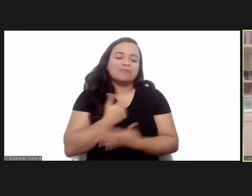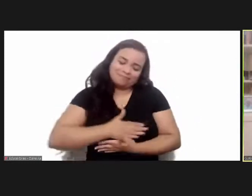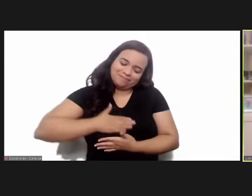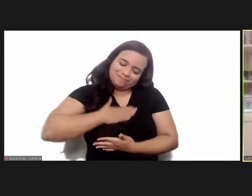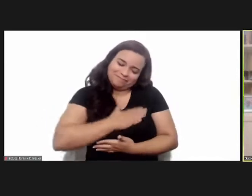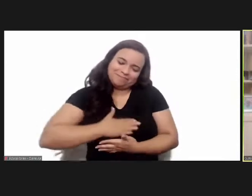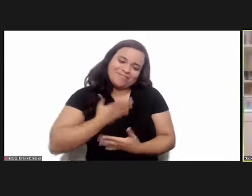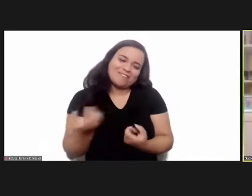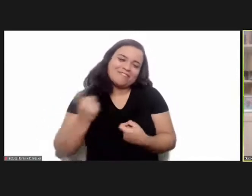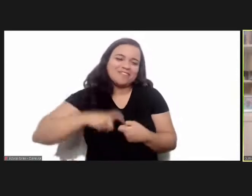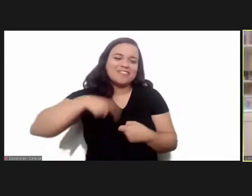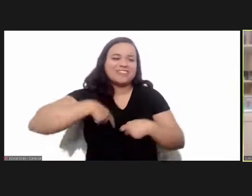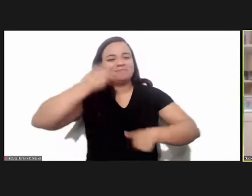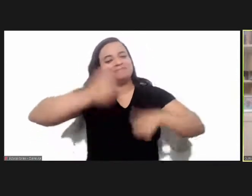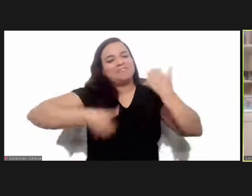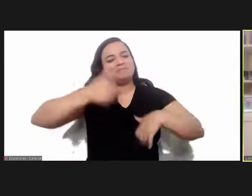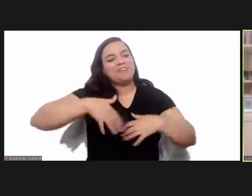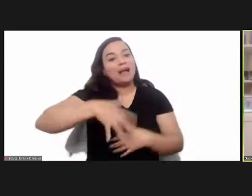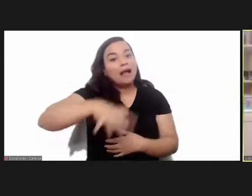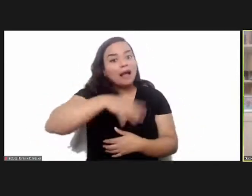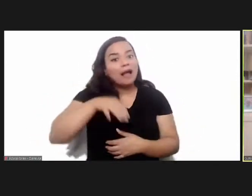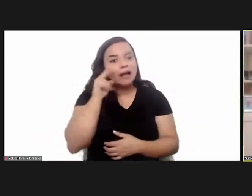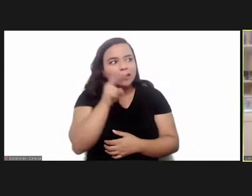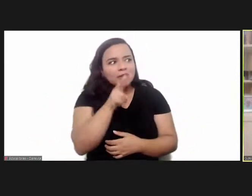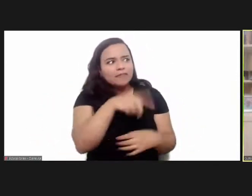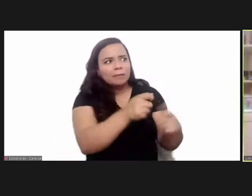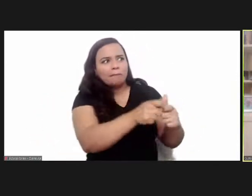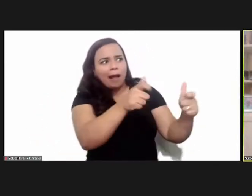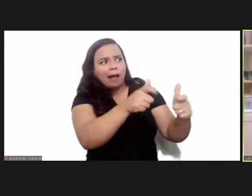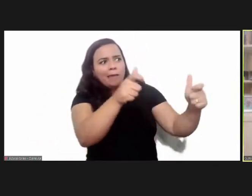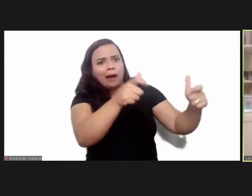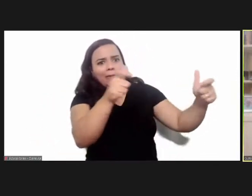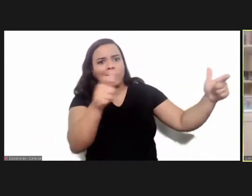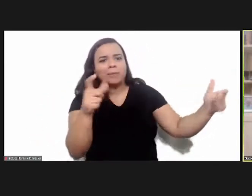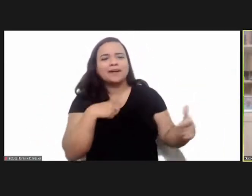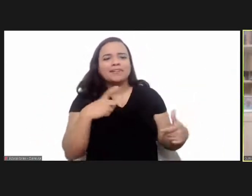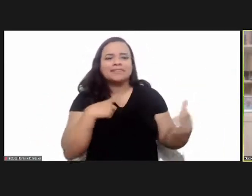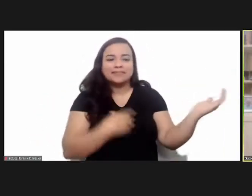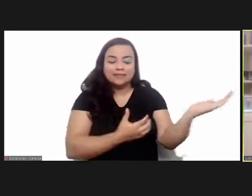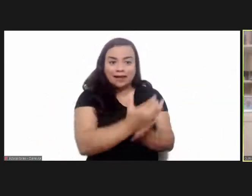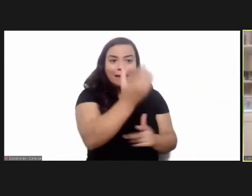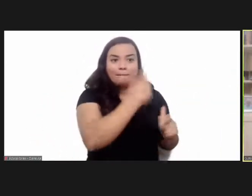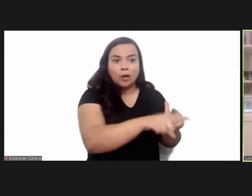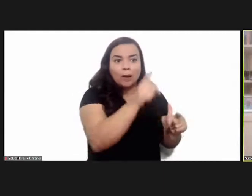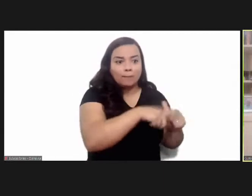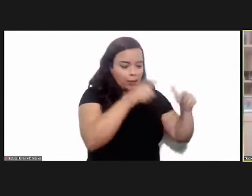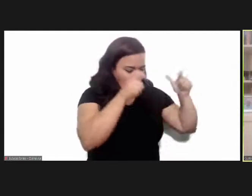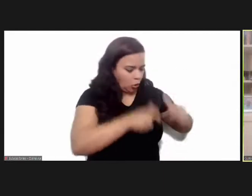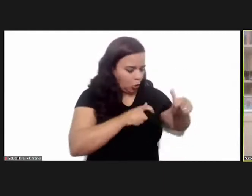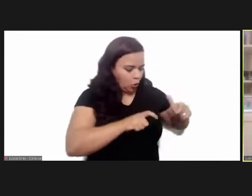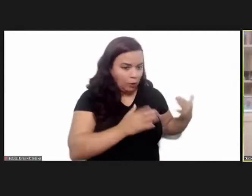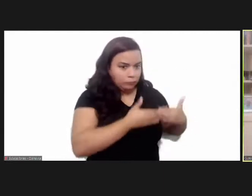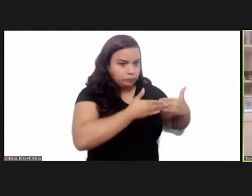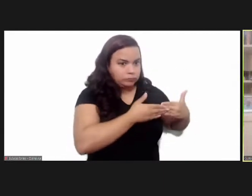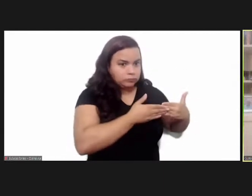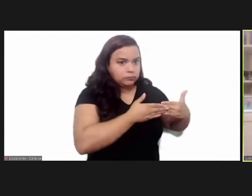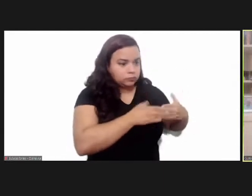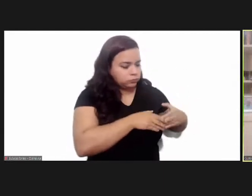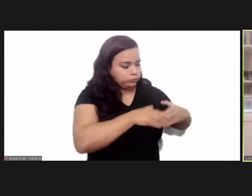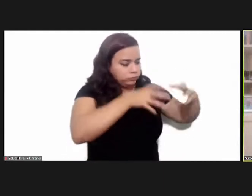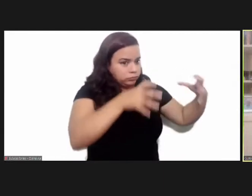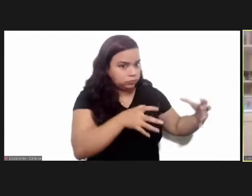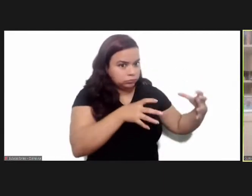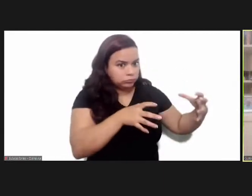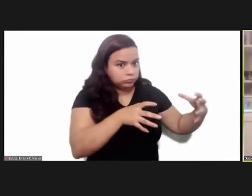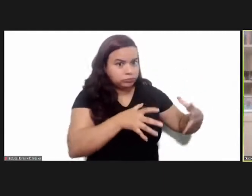to come back again it's an area that i saw grow from a problem a local problem a re